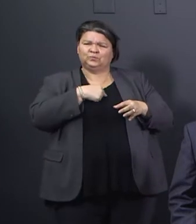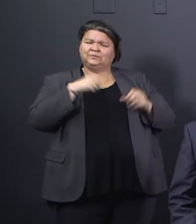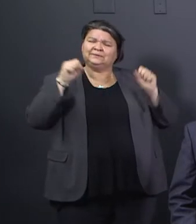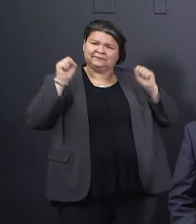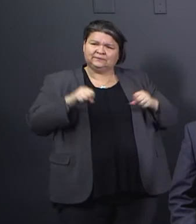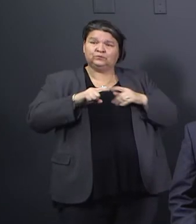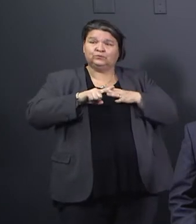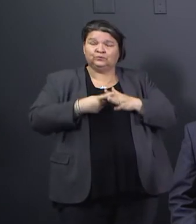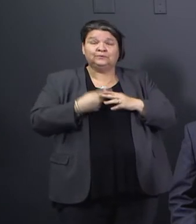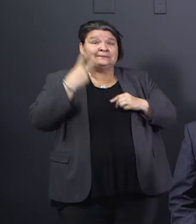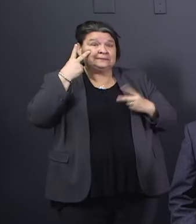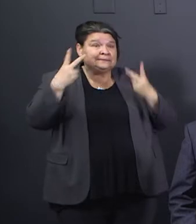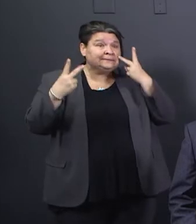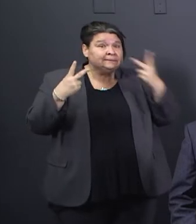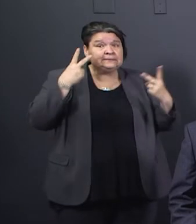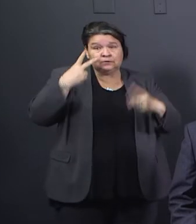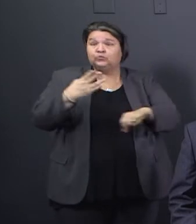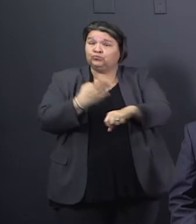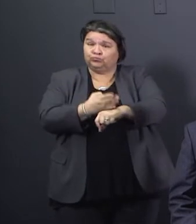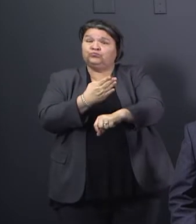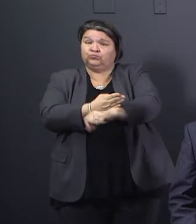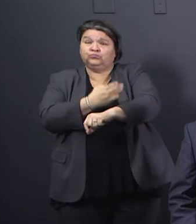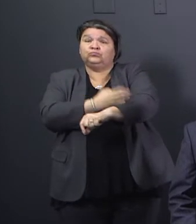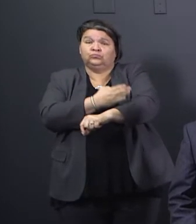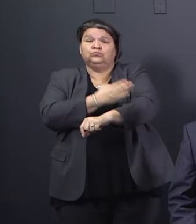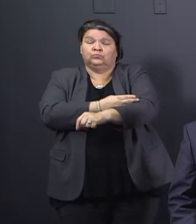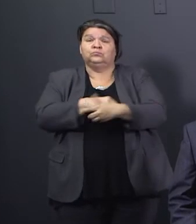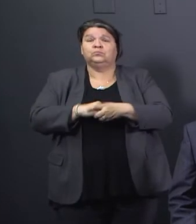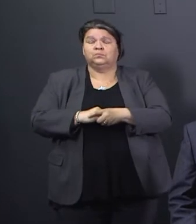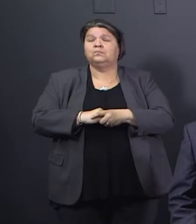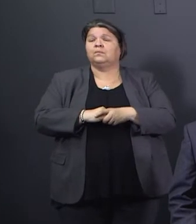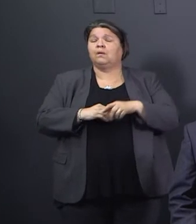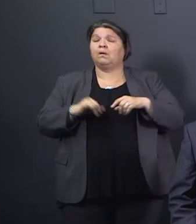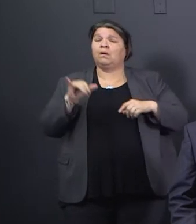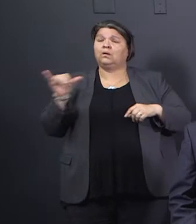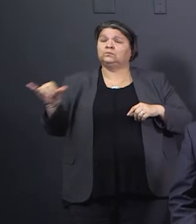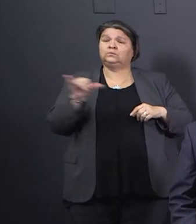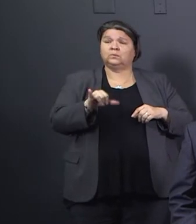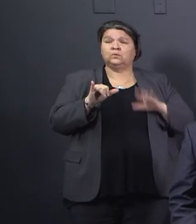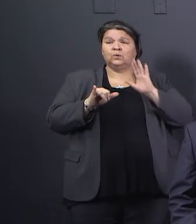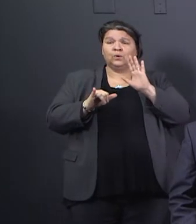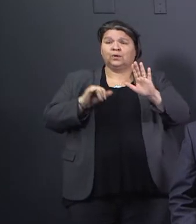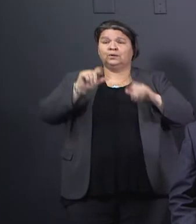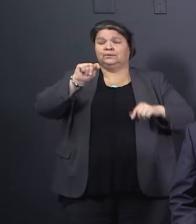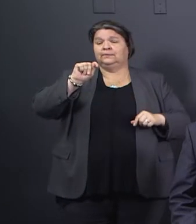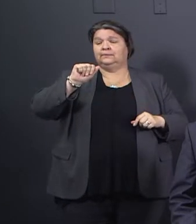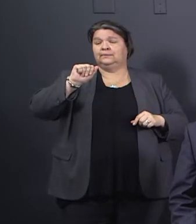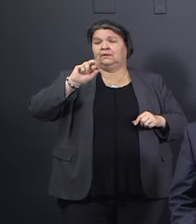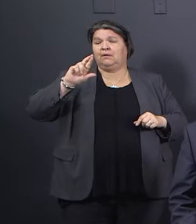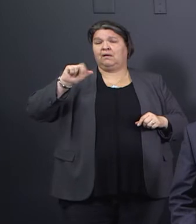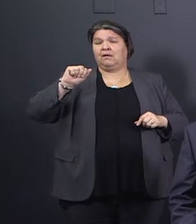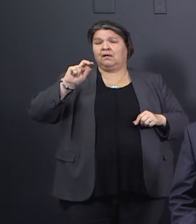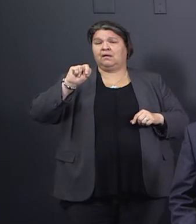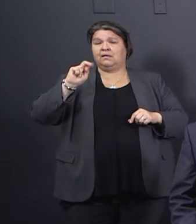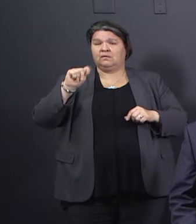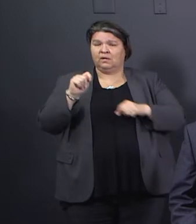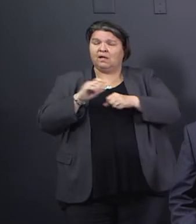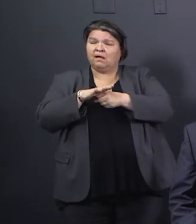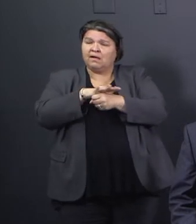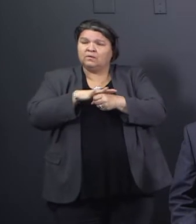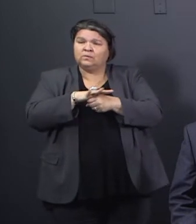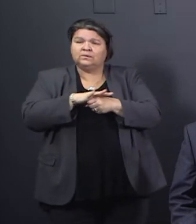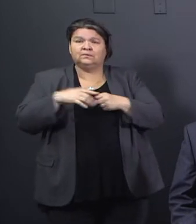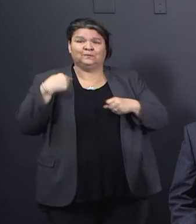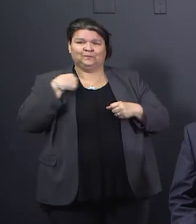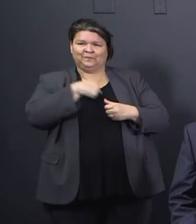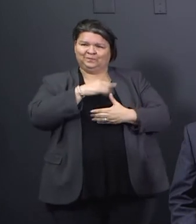Also, Congress and your delegation in Tarrant County helped pass the CARES Act that provides critical funding.